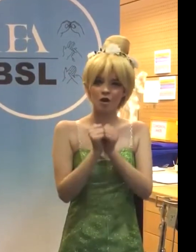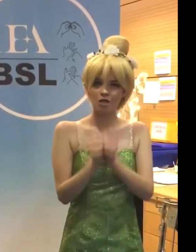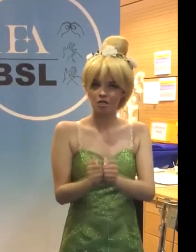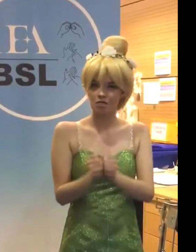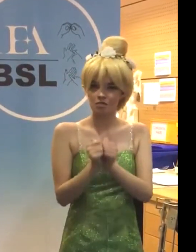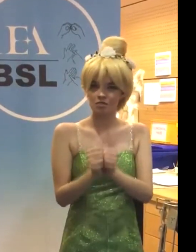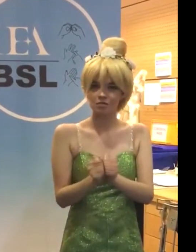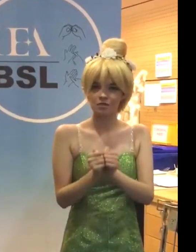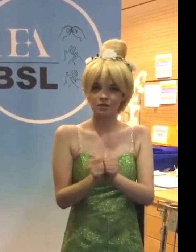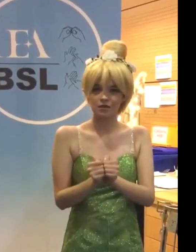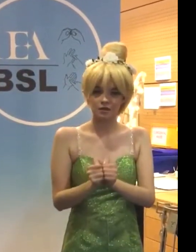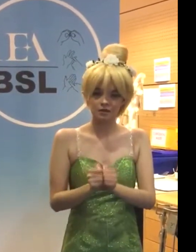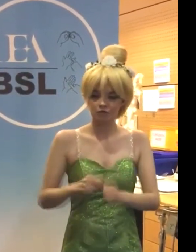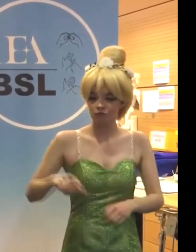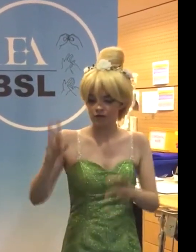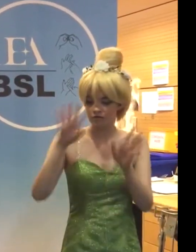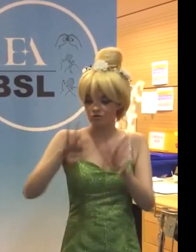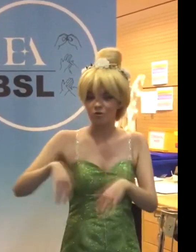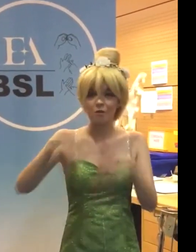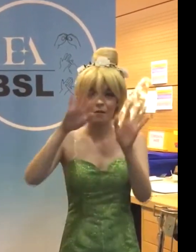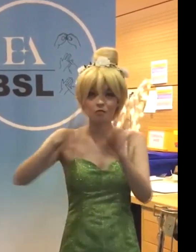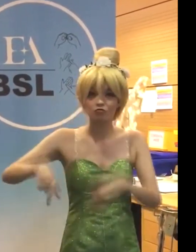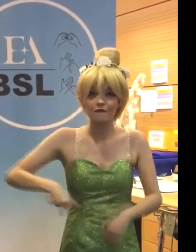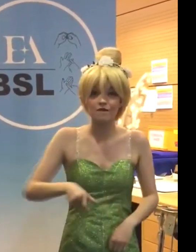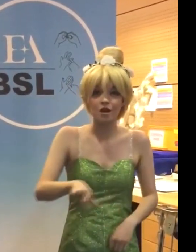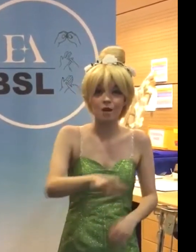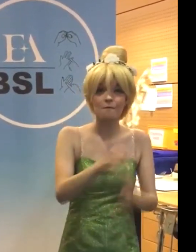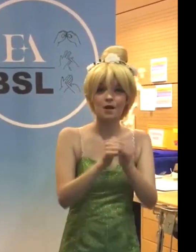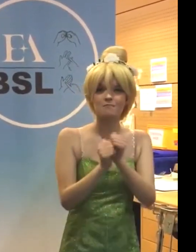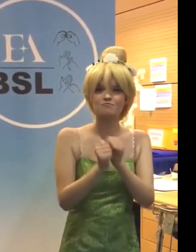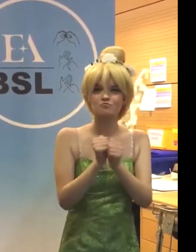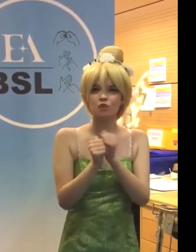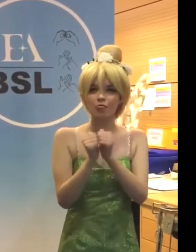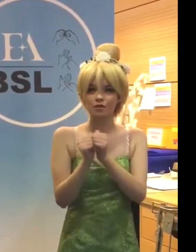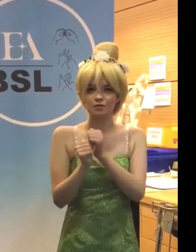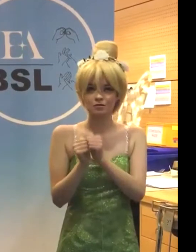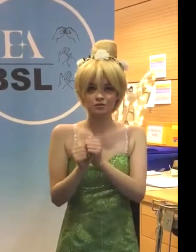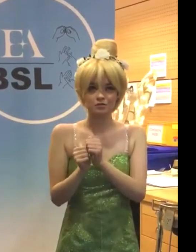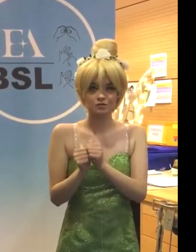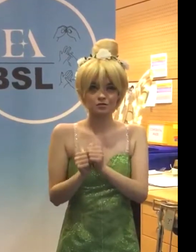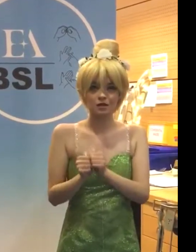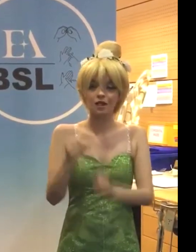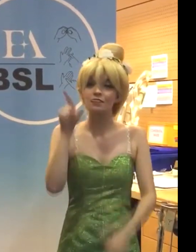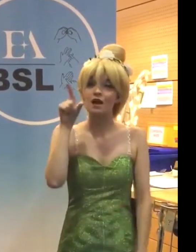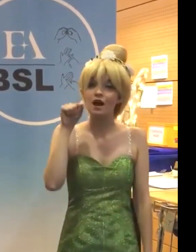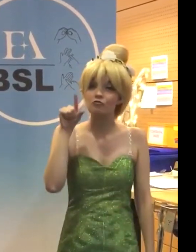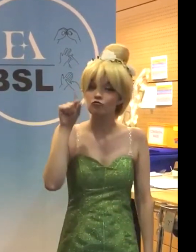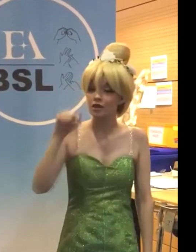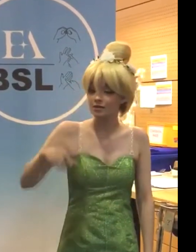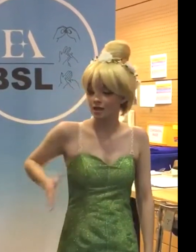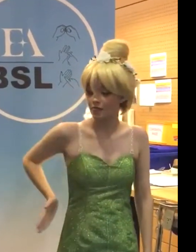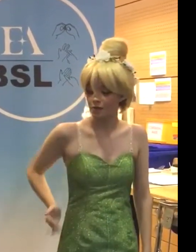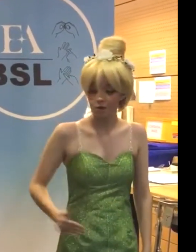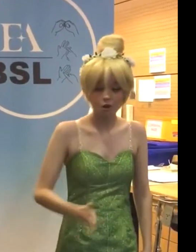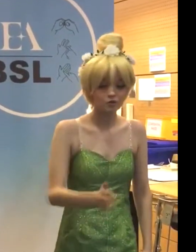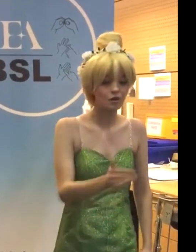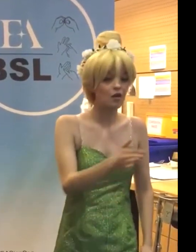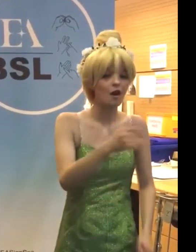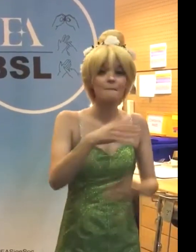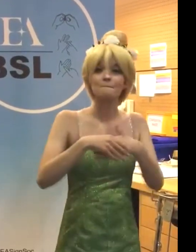The rainstorm and the river are my brothers. The heron and the otter are